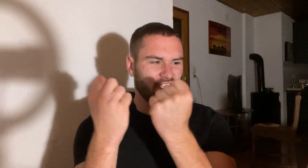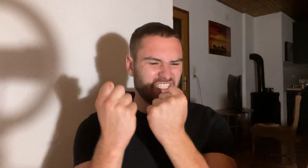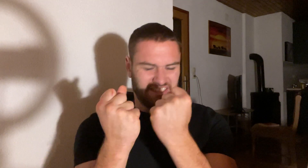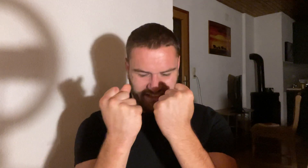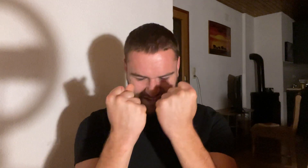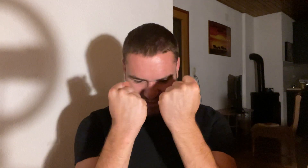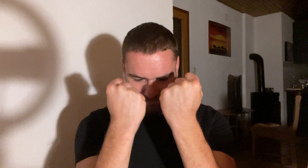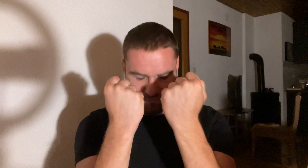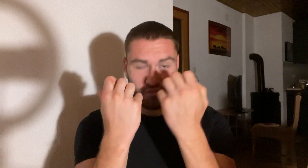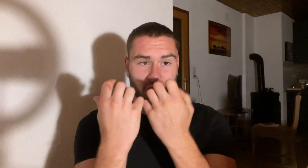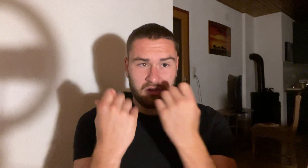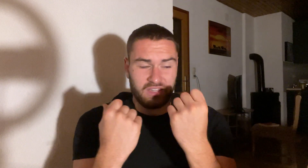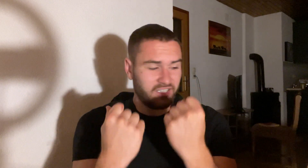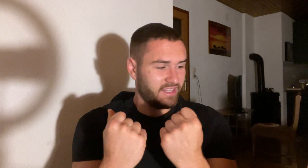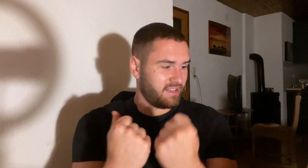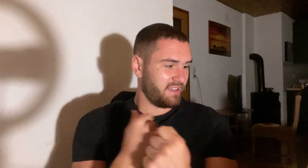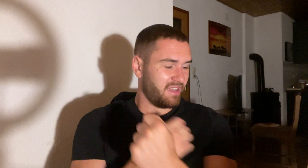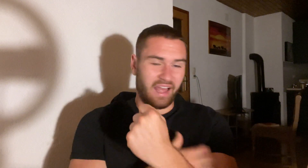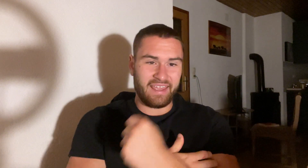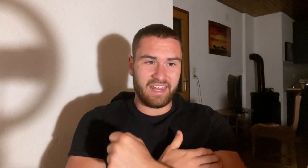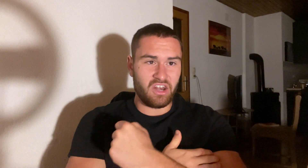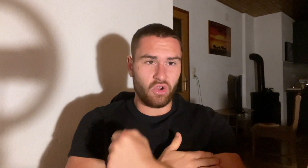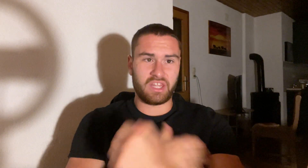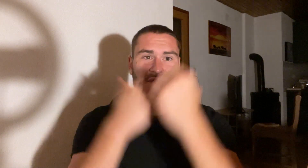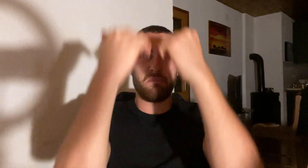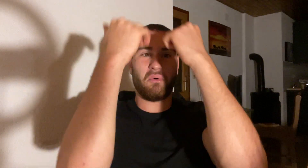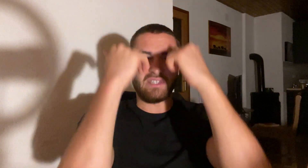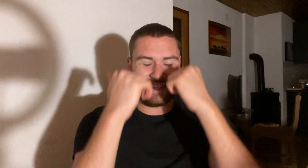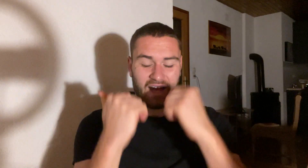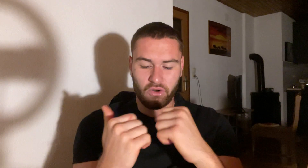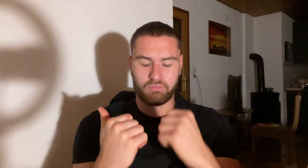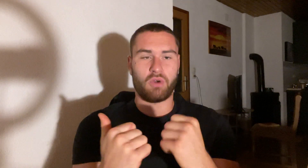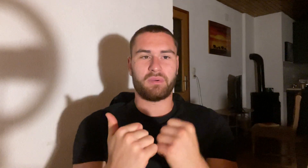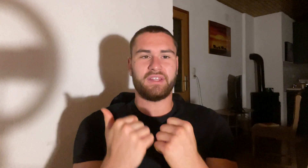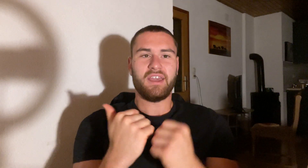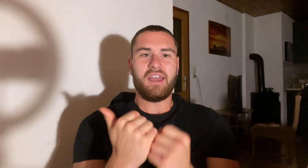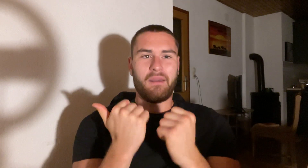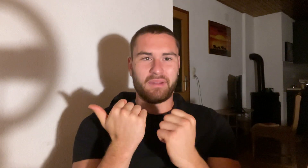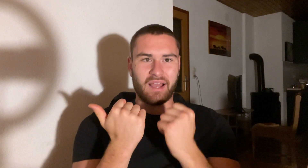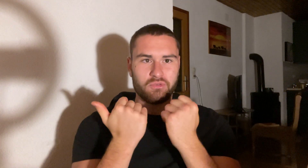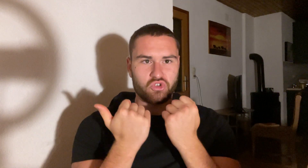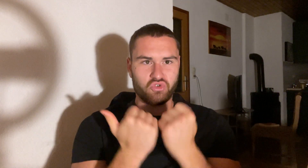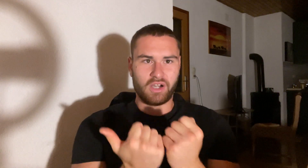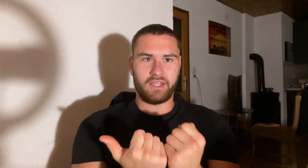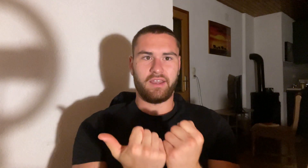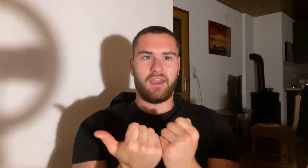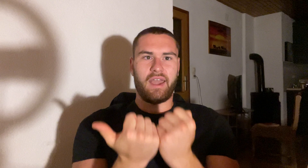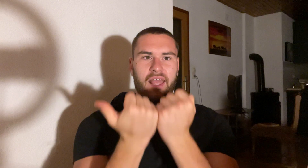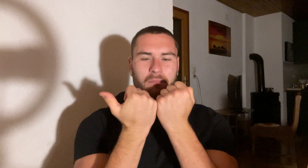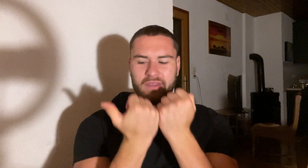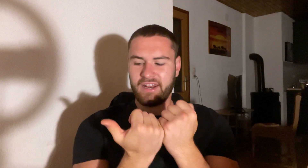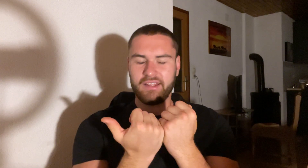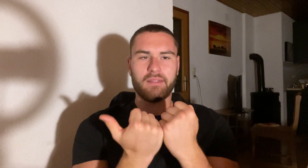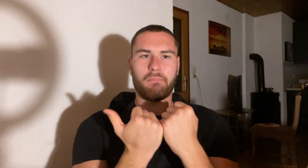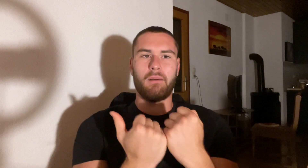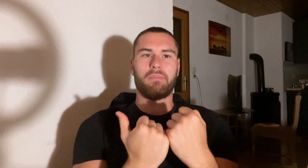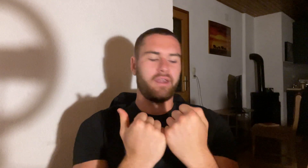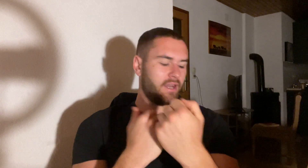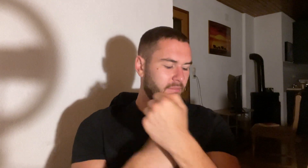literally, like literally, I cannot even pull it down properly, but I'm struggling and I'm getting that bump and I'm